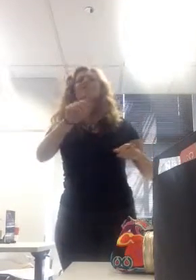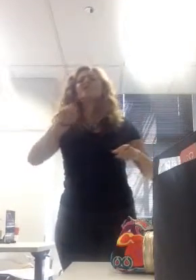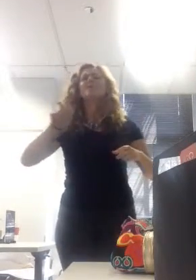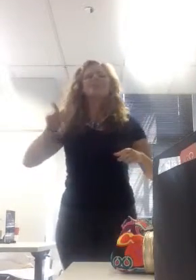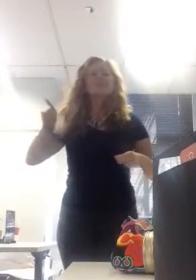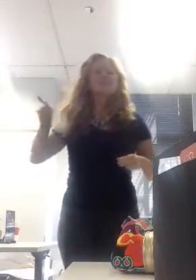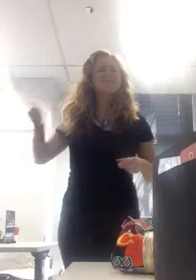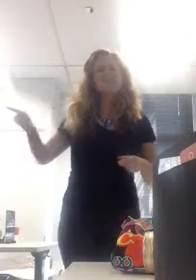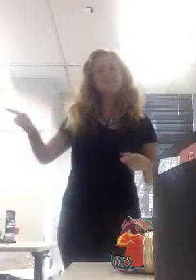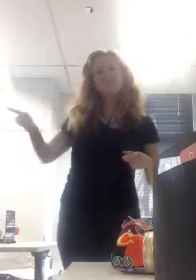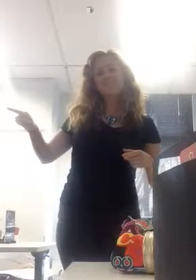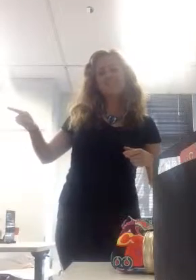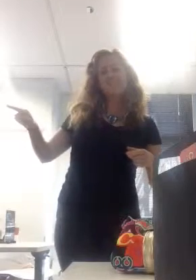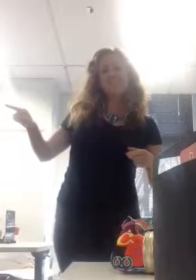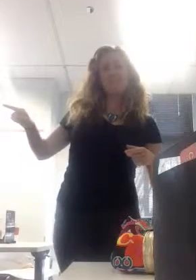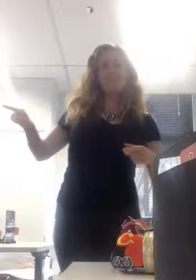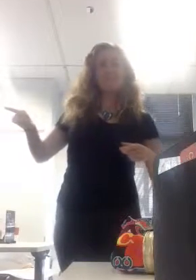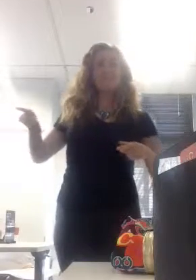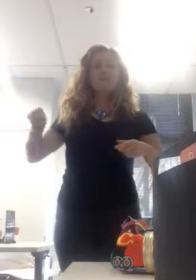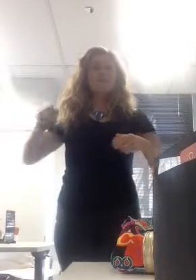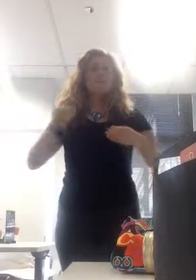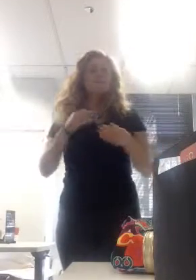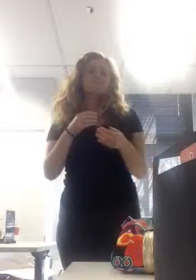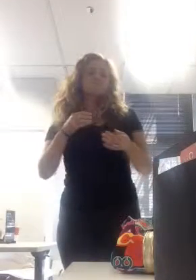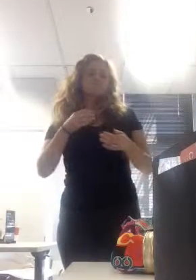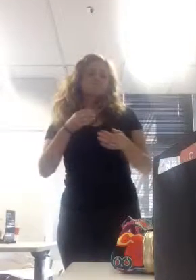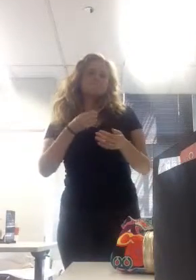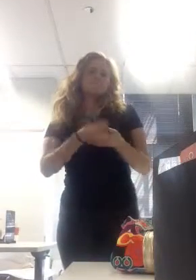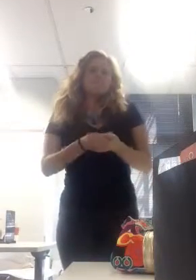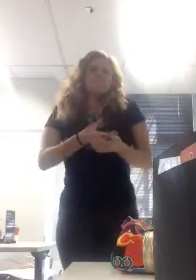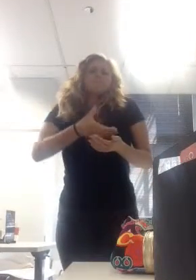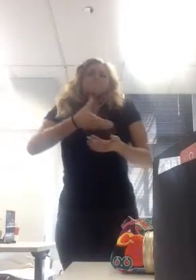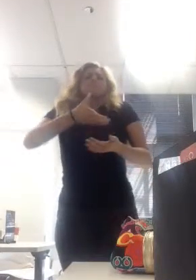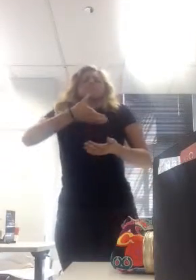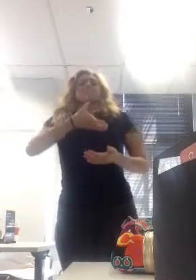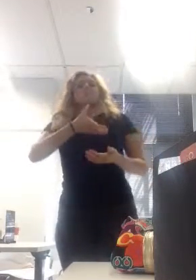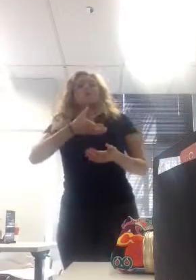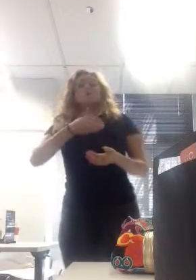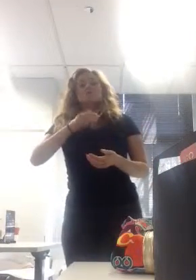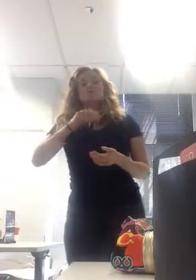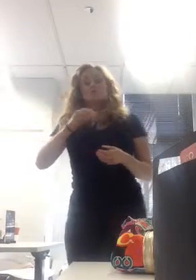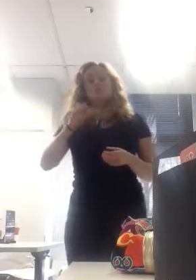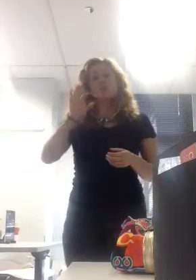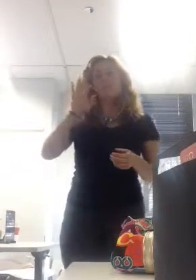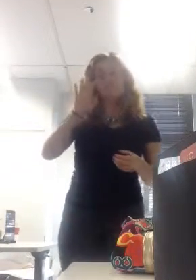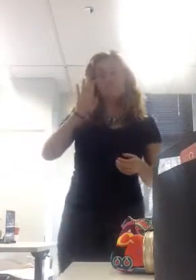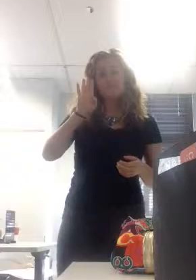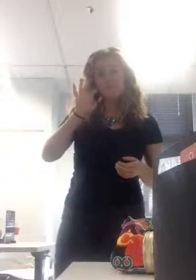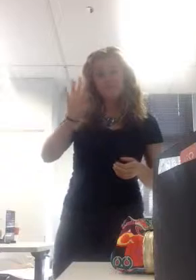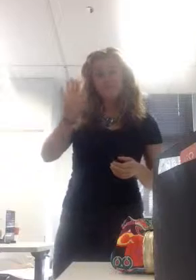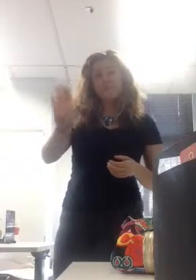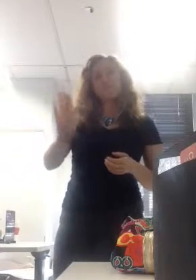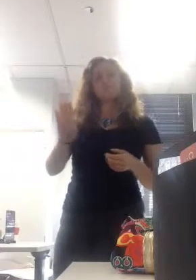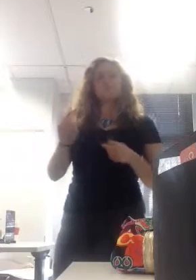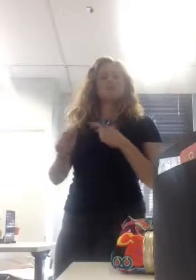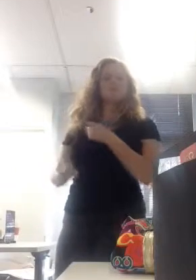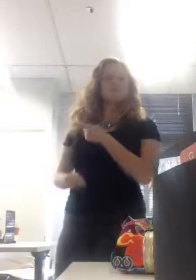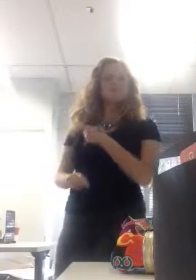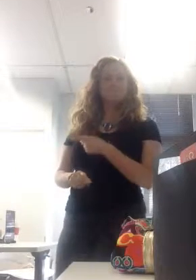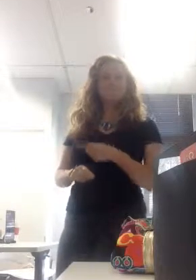million dollars to Newark City Schools hear about that I would like to donate a hundred million dollars for anything this guy